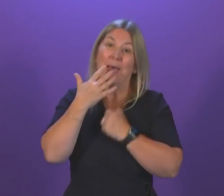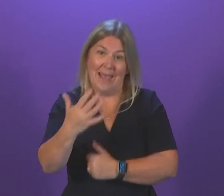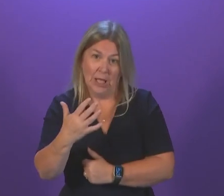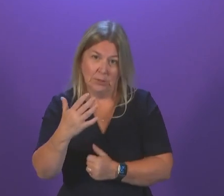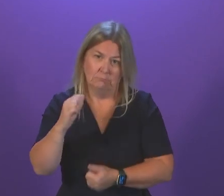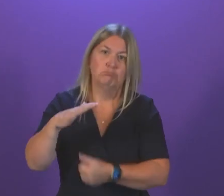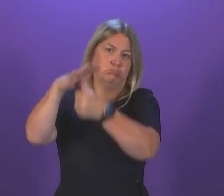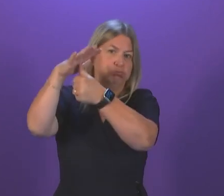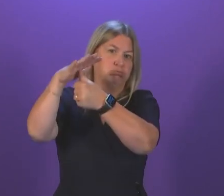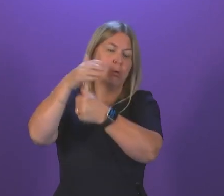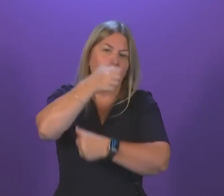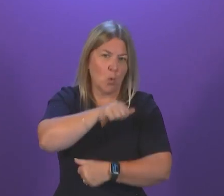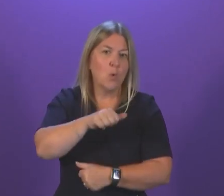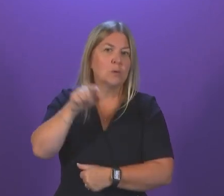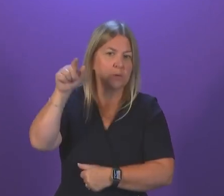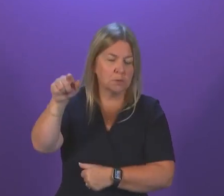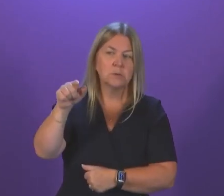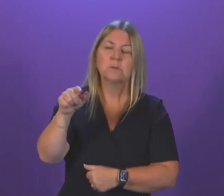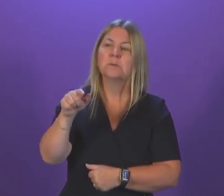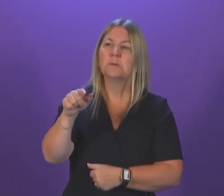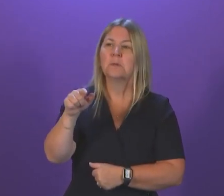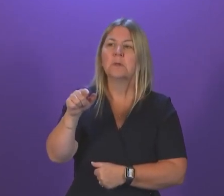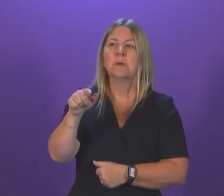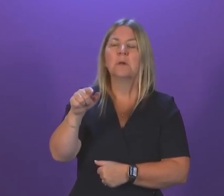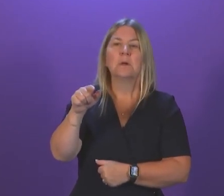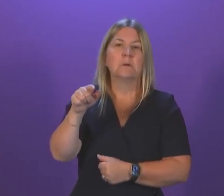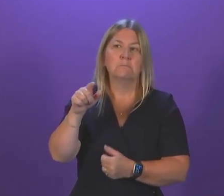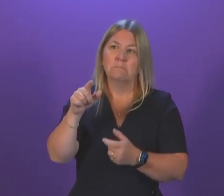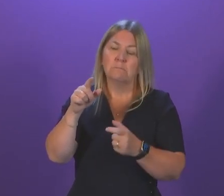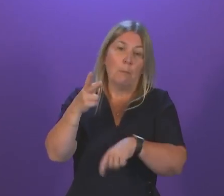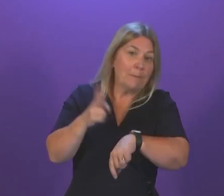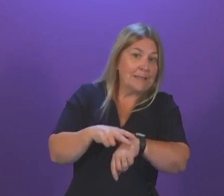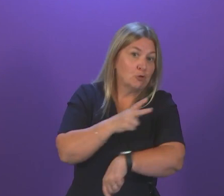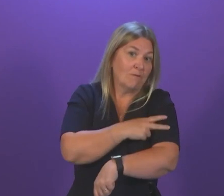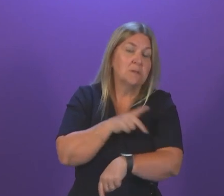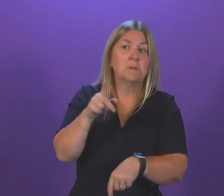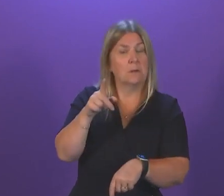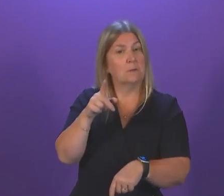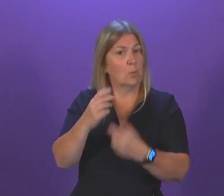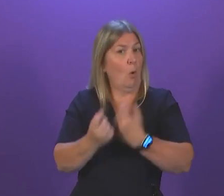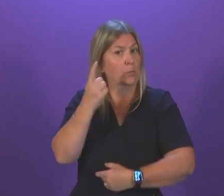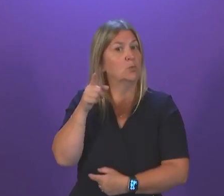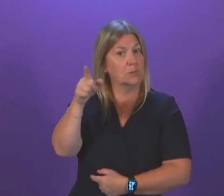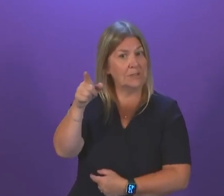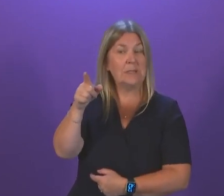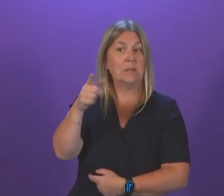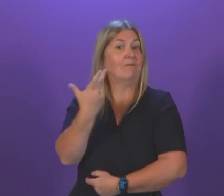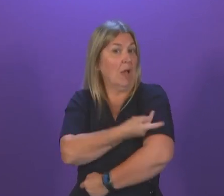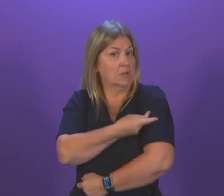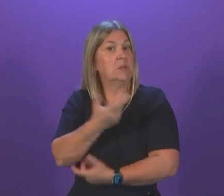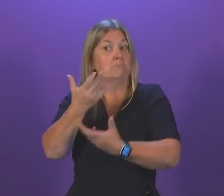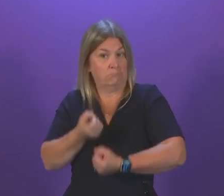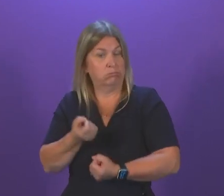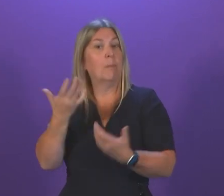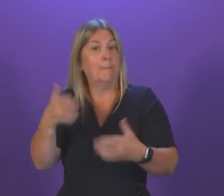associated with clinical risks. In terms of the overall programme, all police officers will have had the opportunity to be vaccinated.